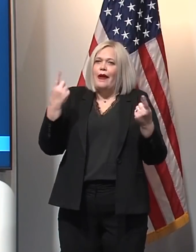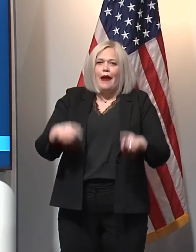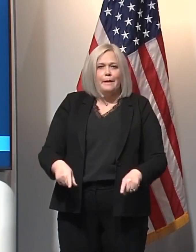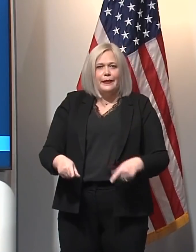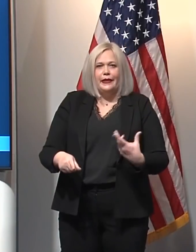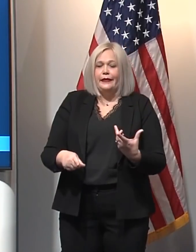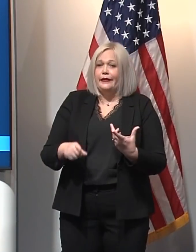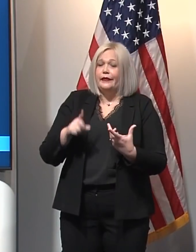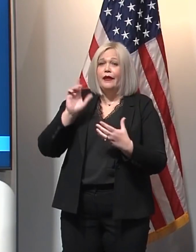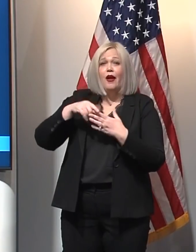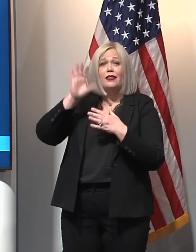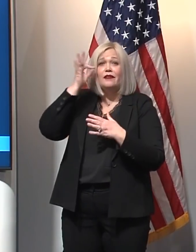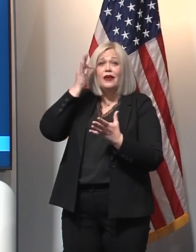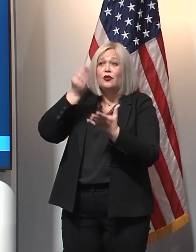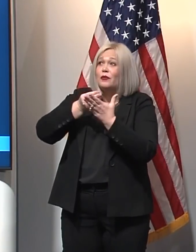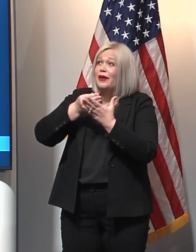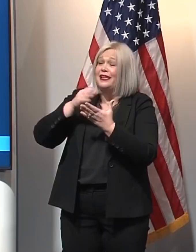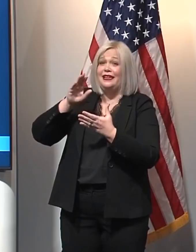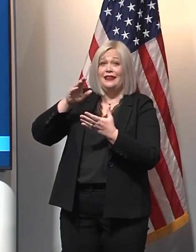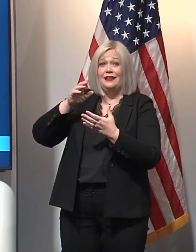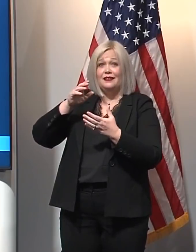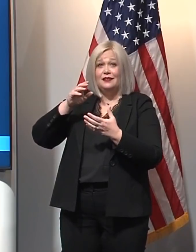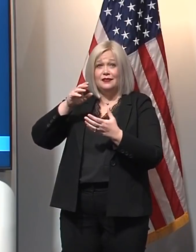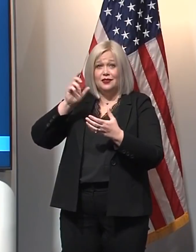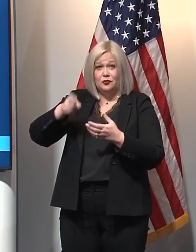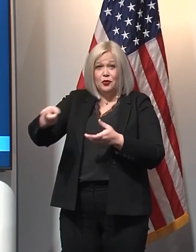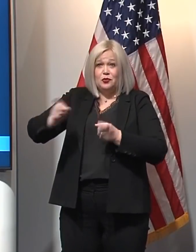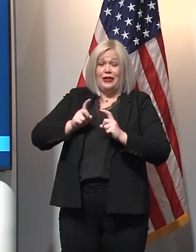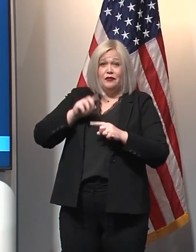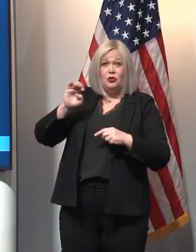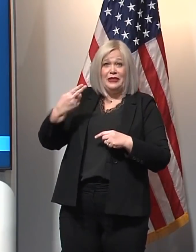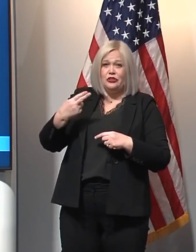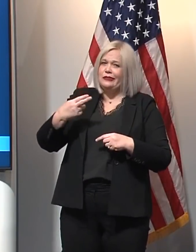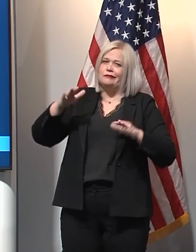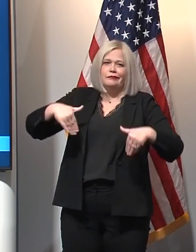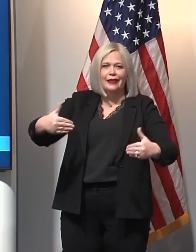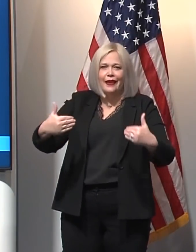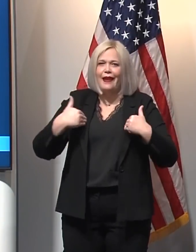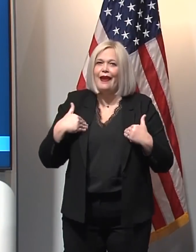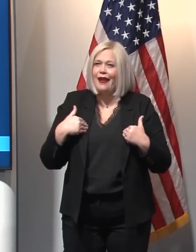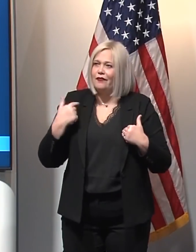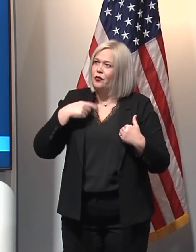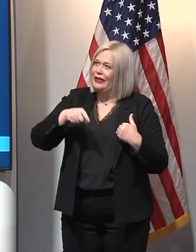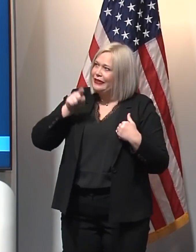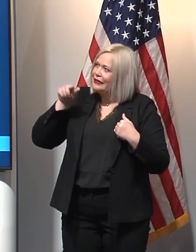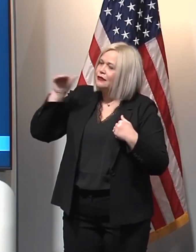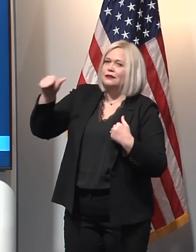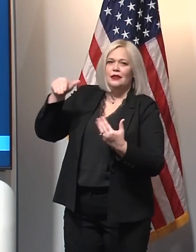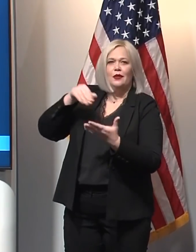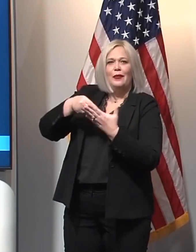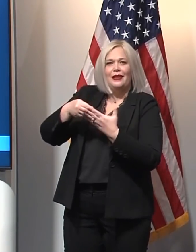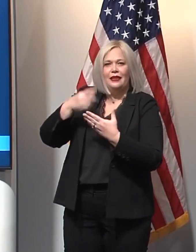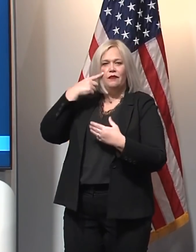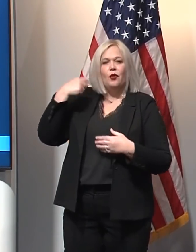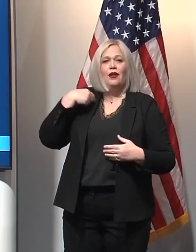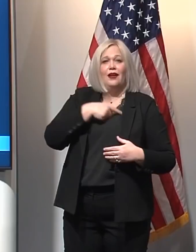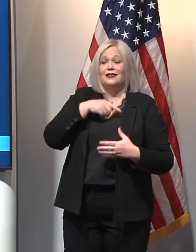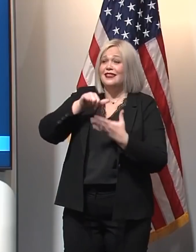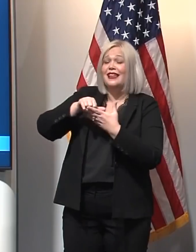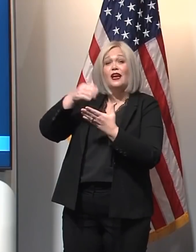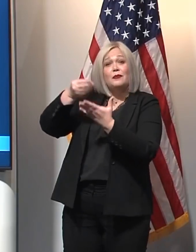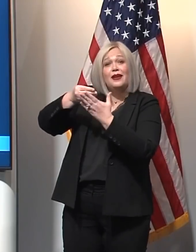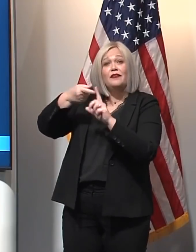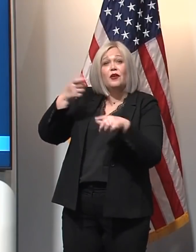federal government made available to Michigan, and we need them to take action. These are dollars that came from a